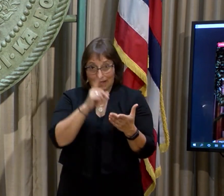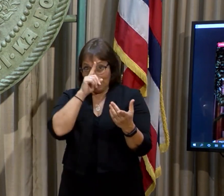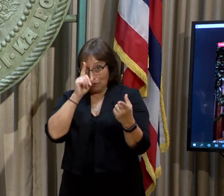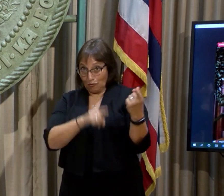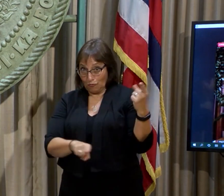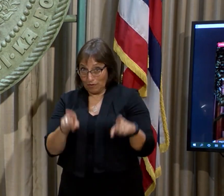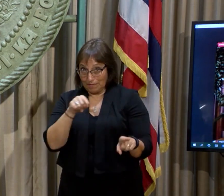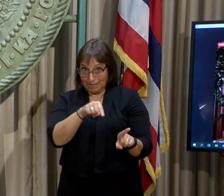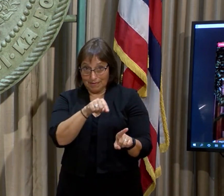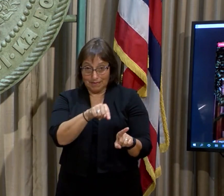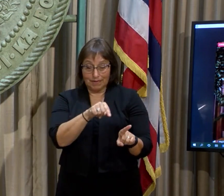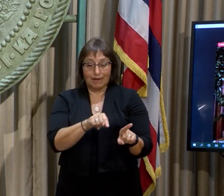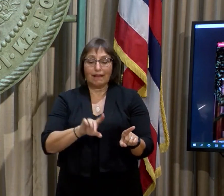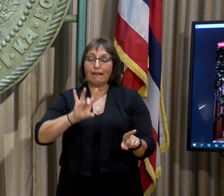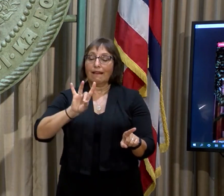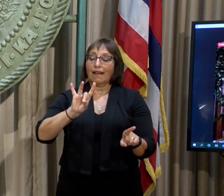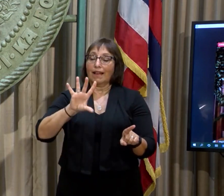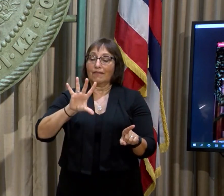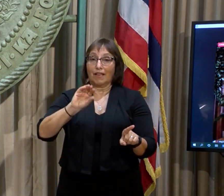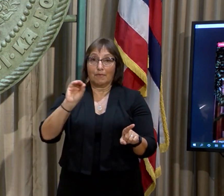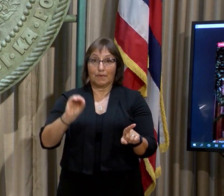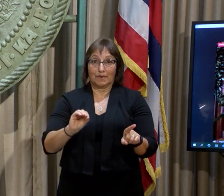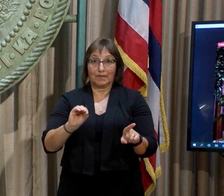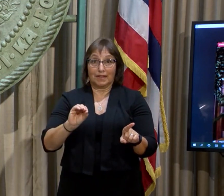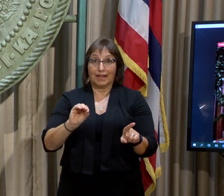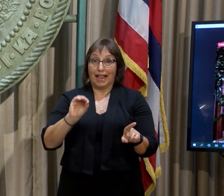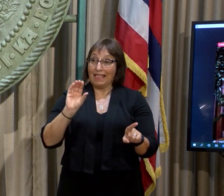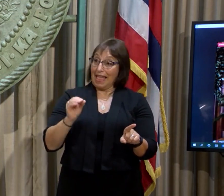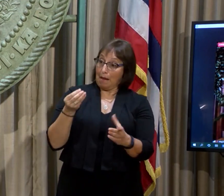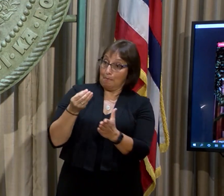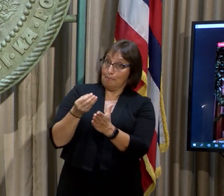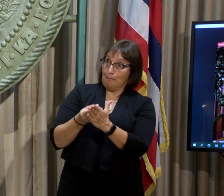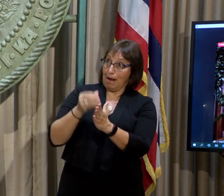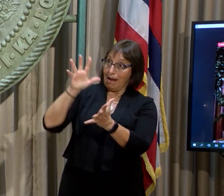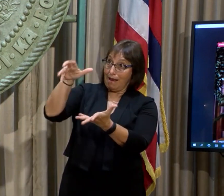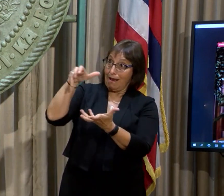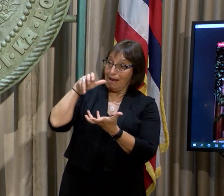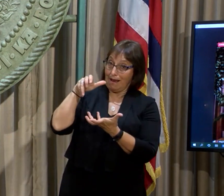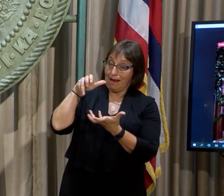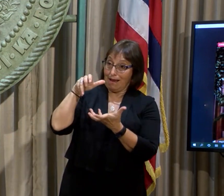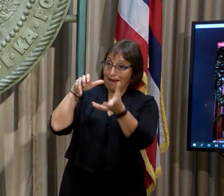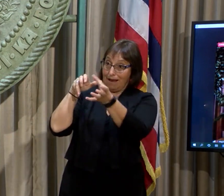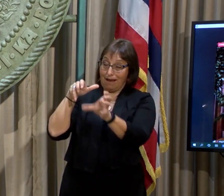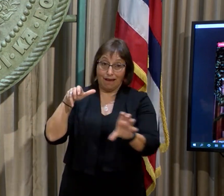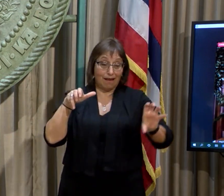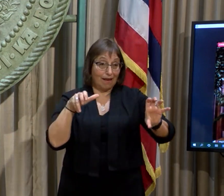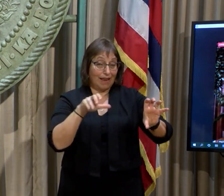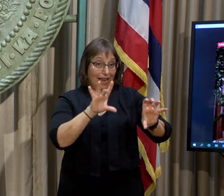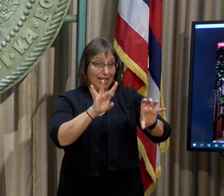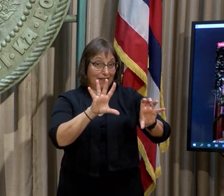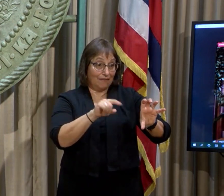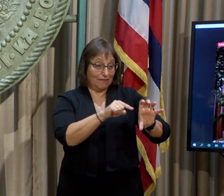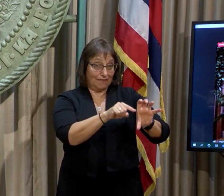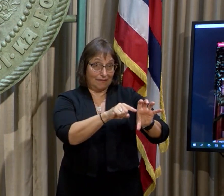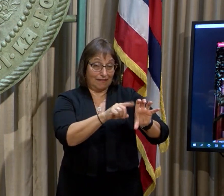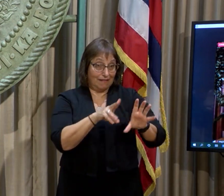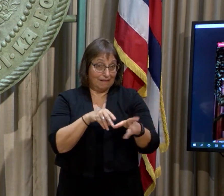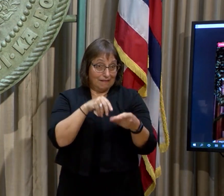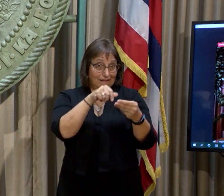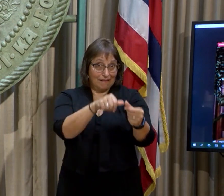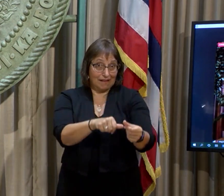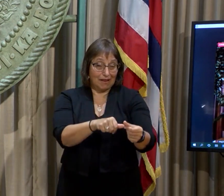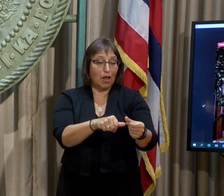this agreement, 85% of the opioid settlement funds will be spent in consultation